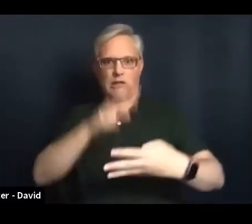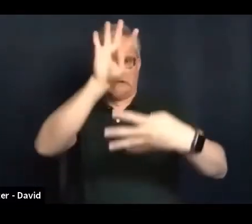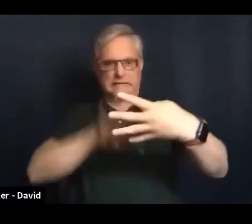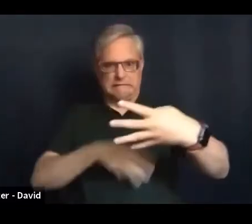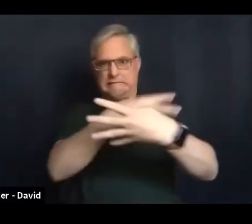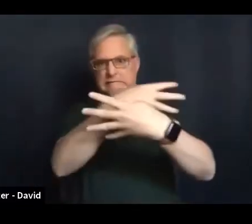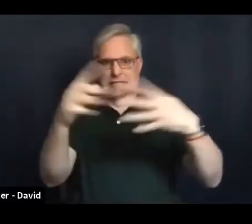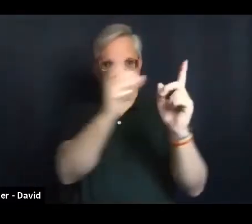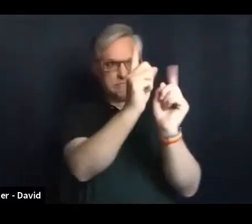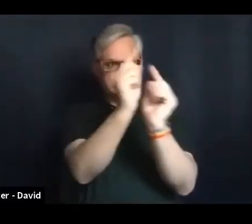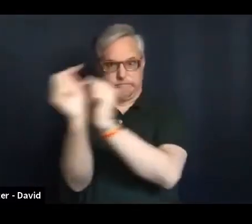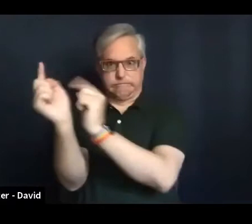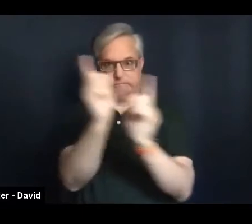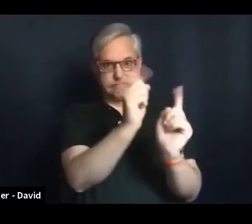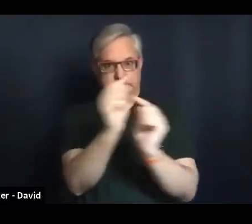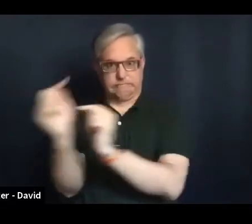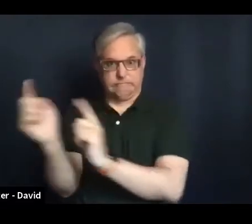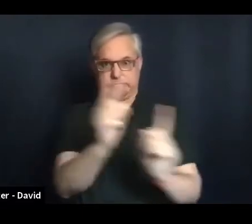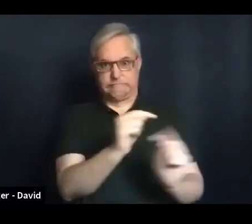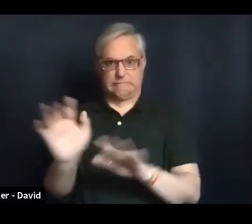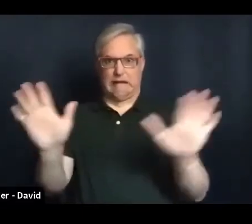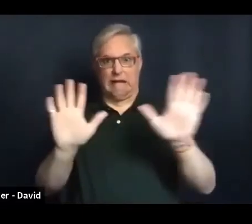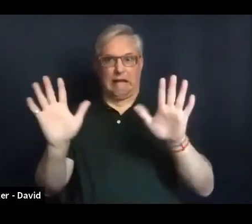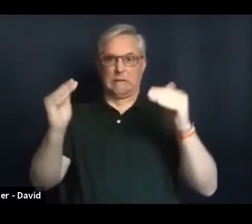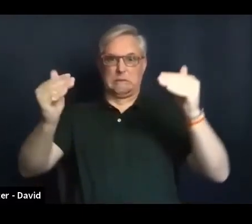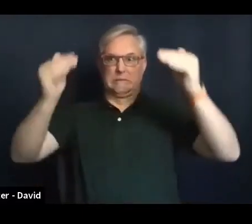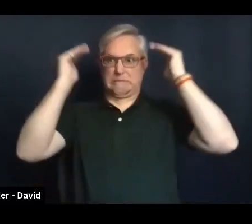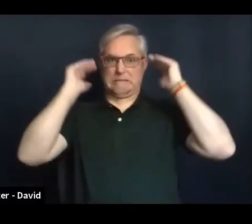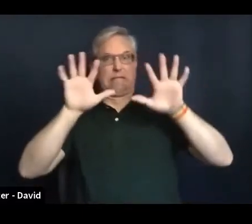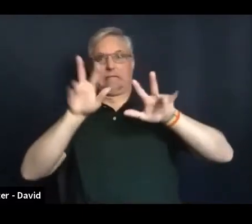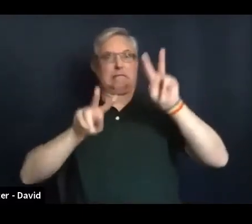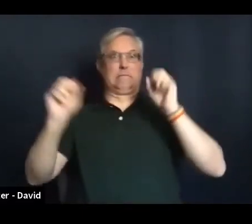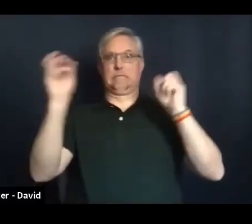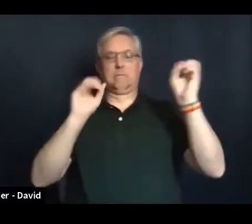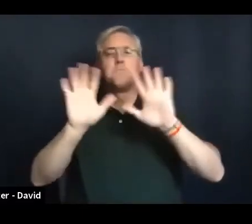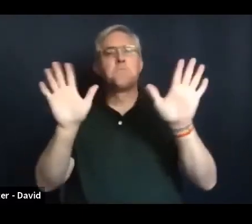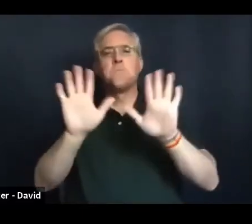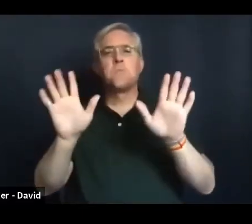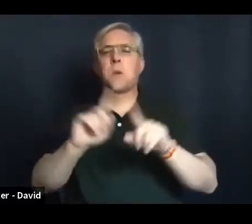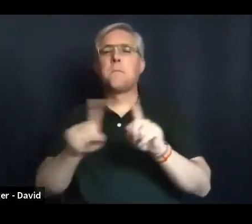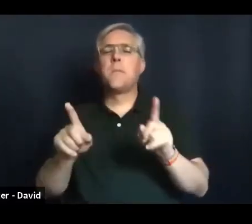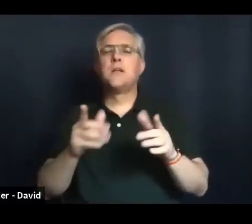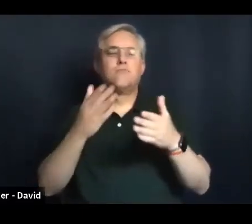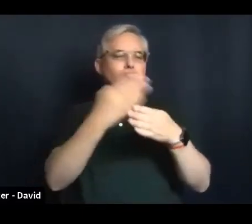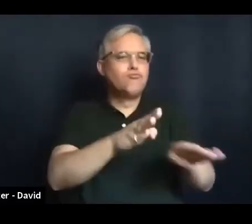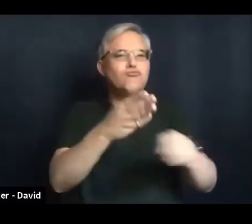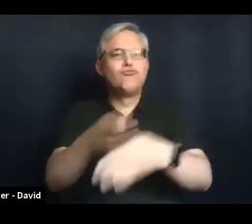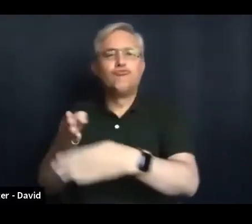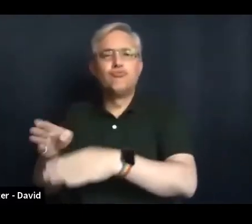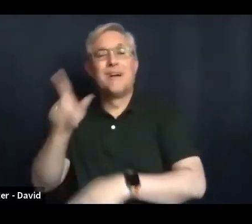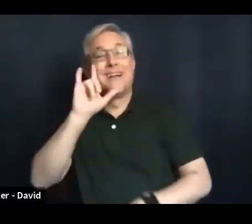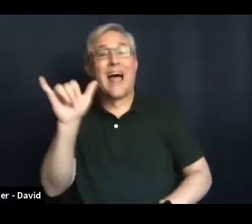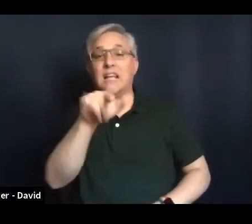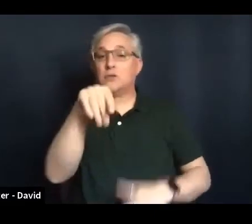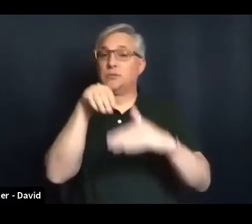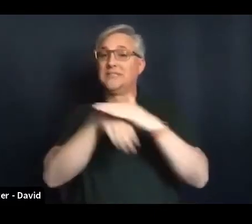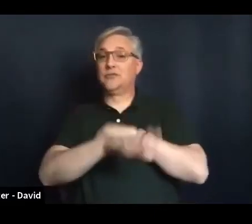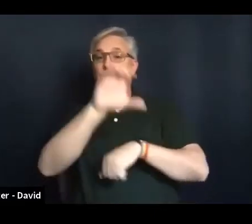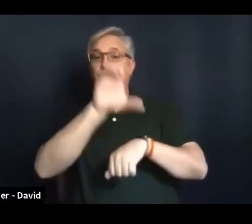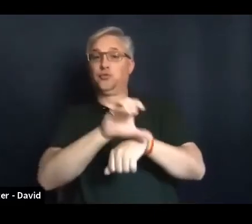groups in smaller spaces, sort of like how you would walk around in the church building. You might walk in, you're